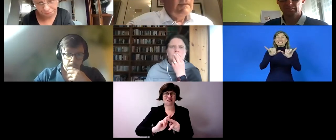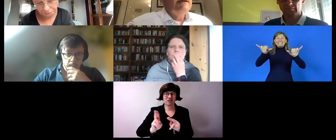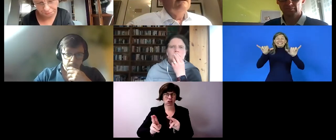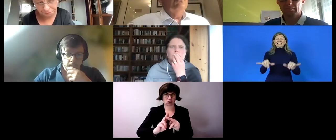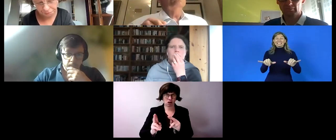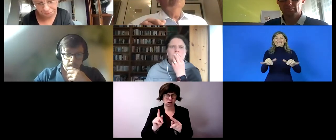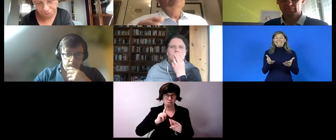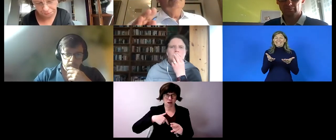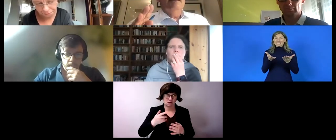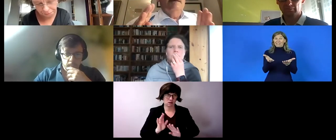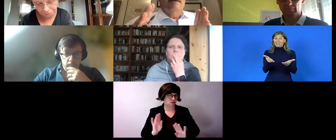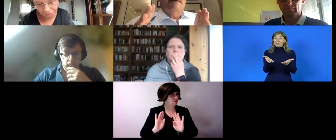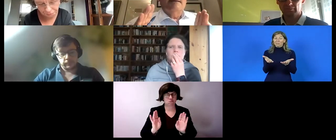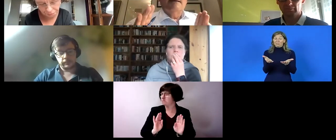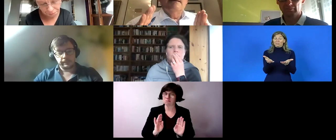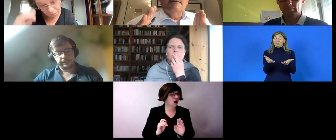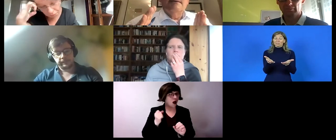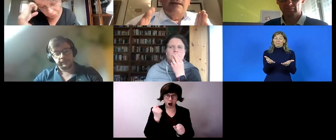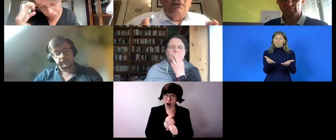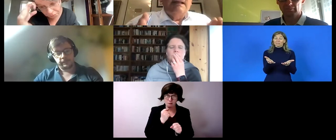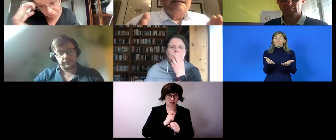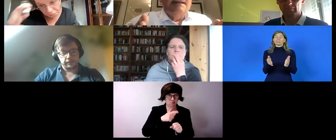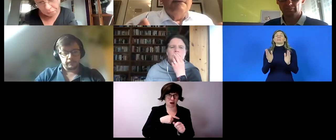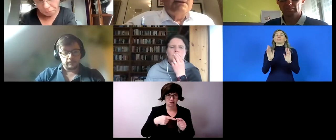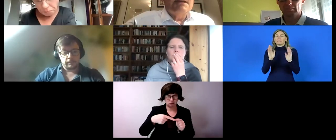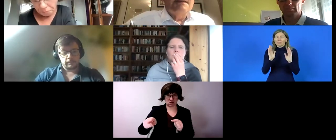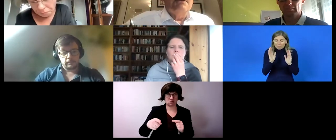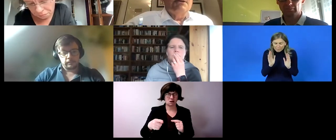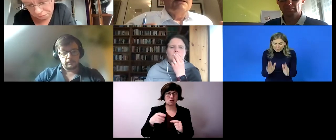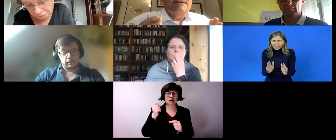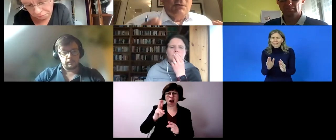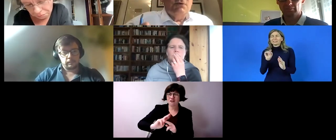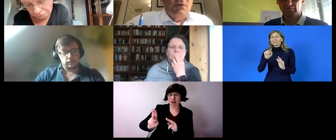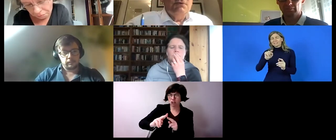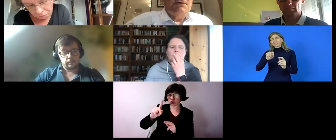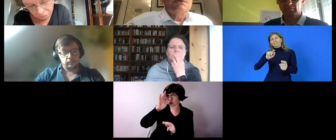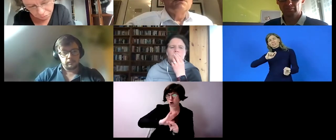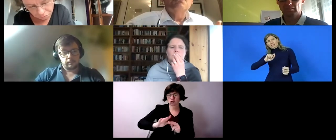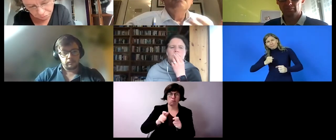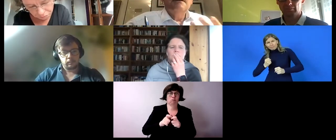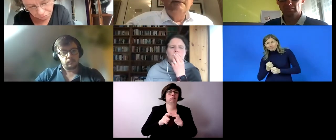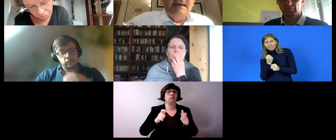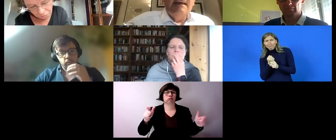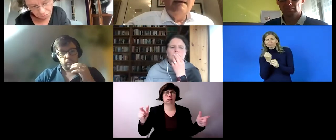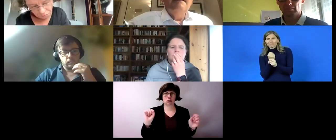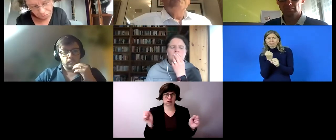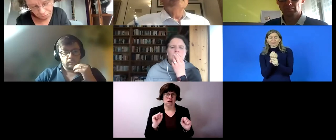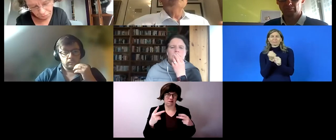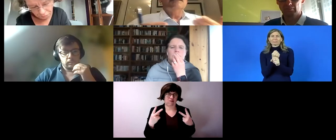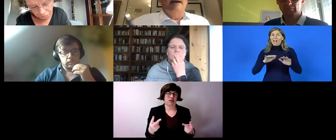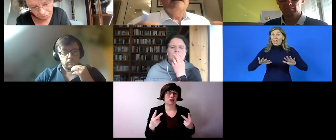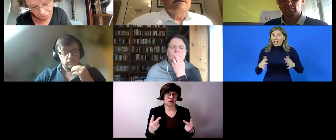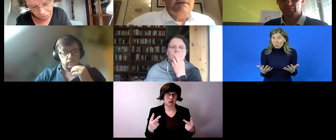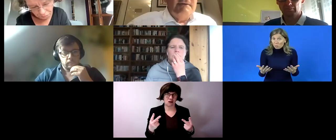that persons with disabilities um be matched